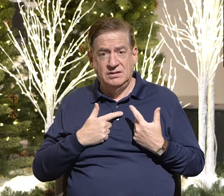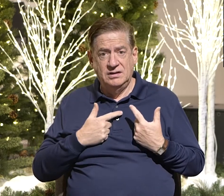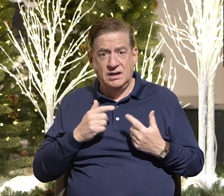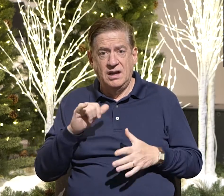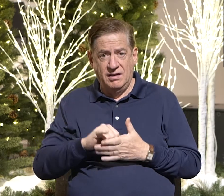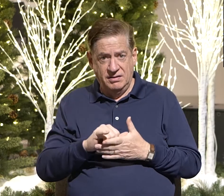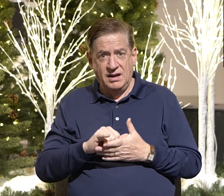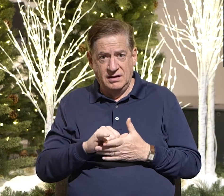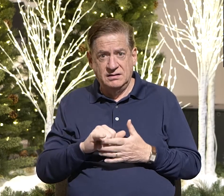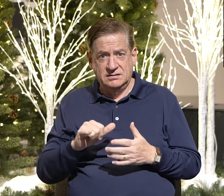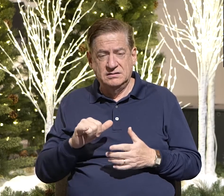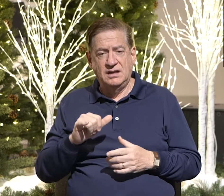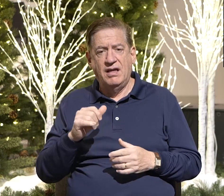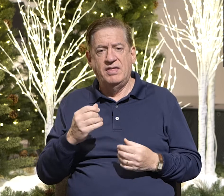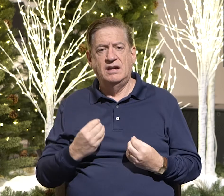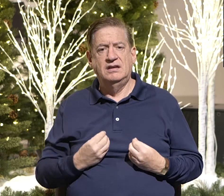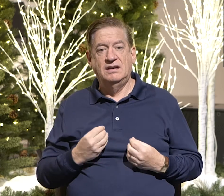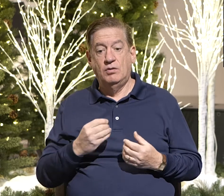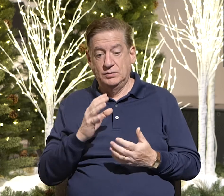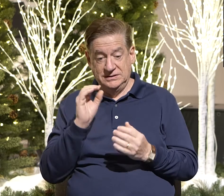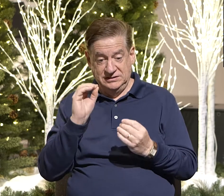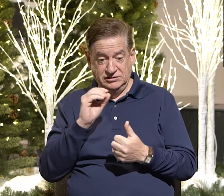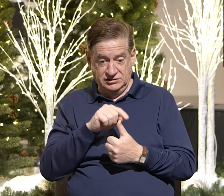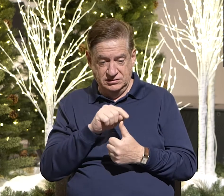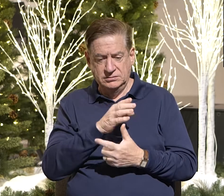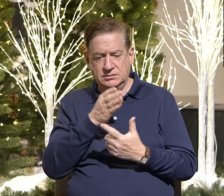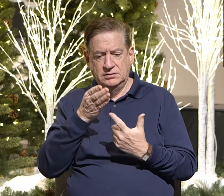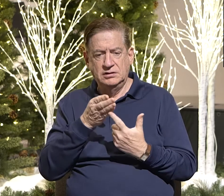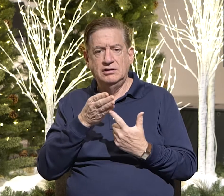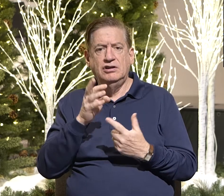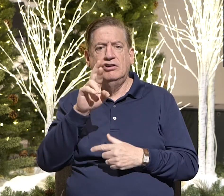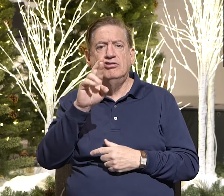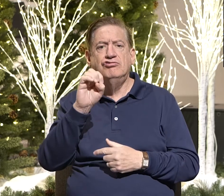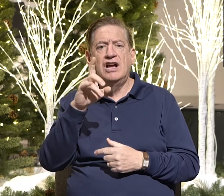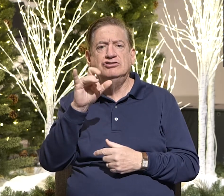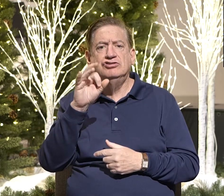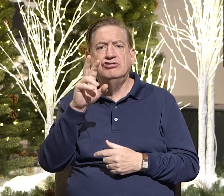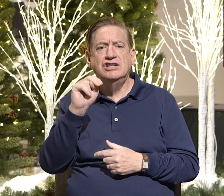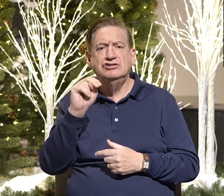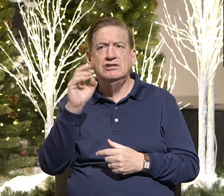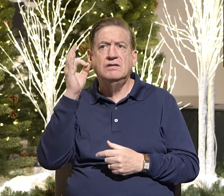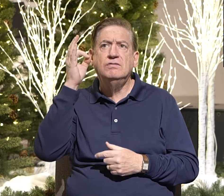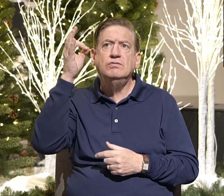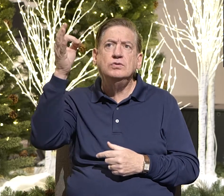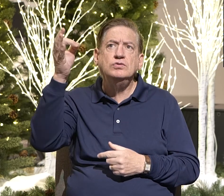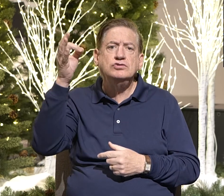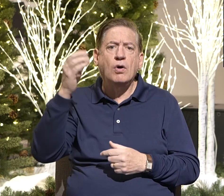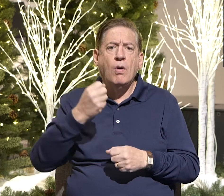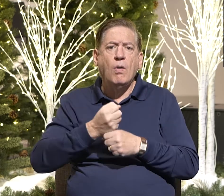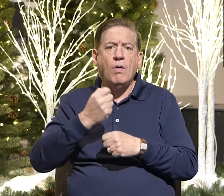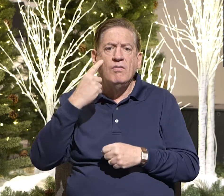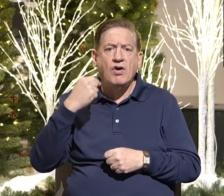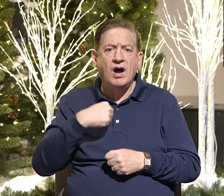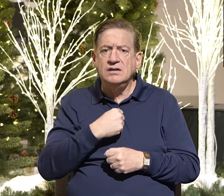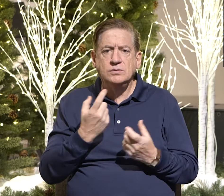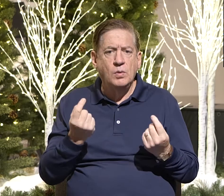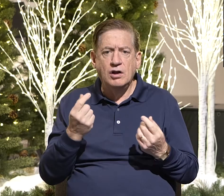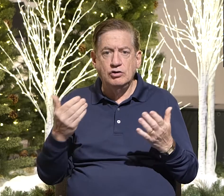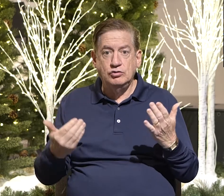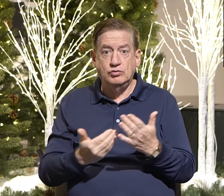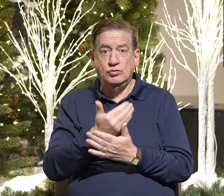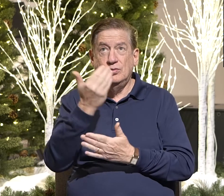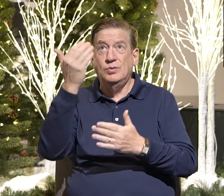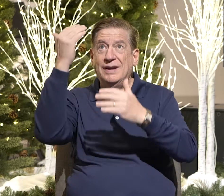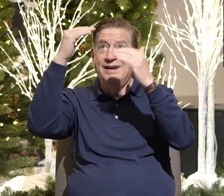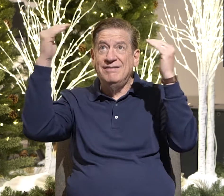a future, the restoration. What does the future hold for us? a new heaven, a new